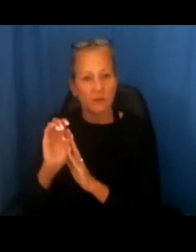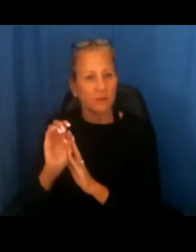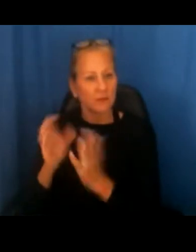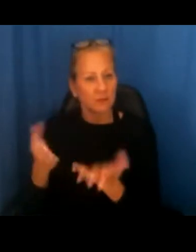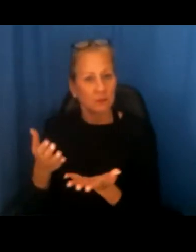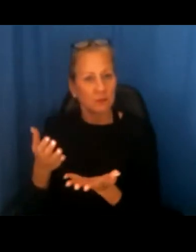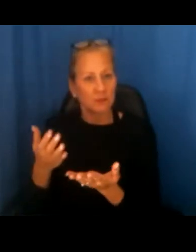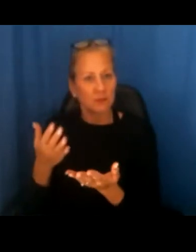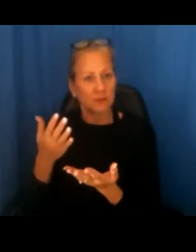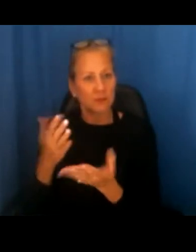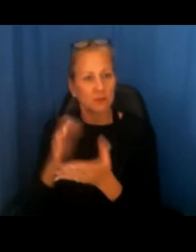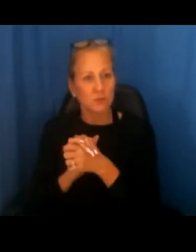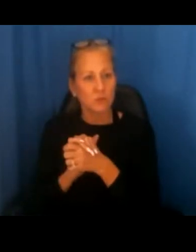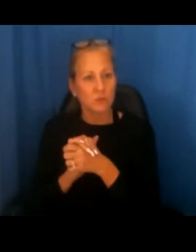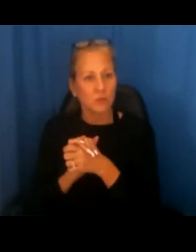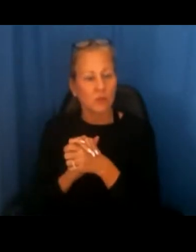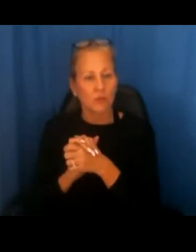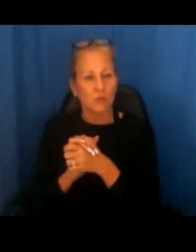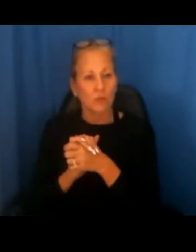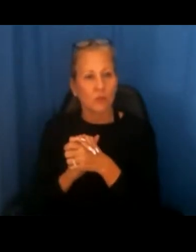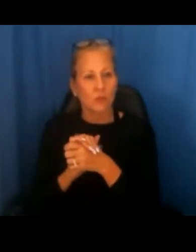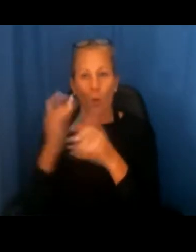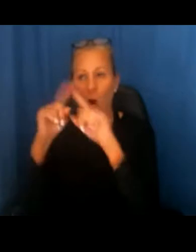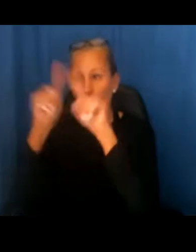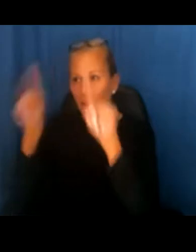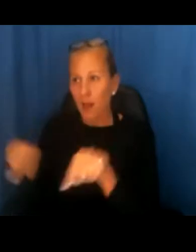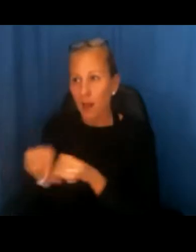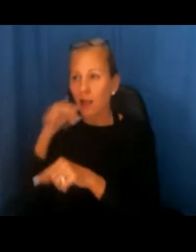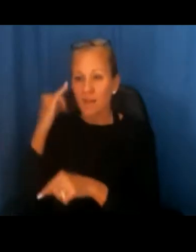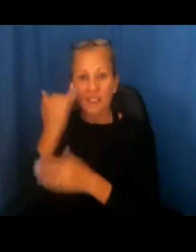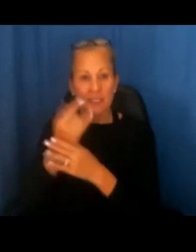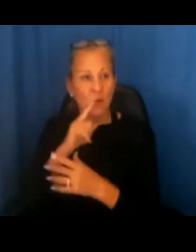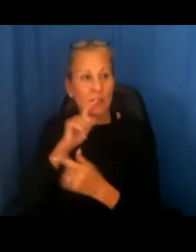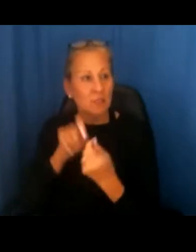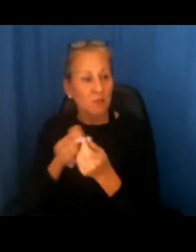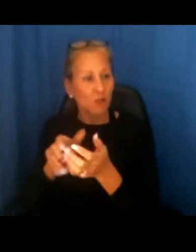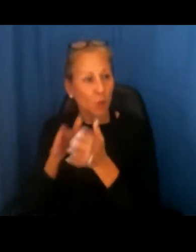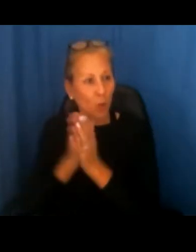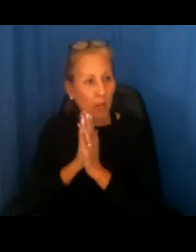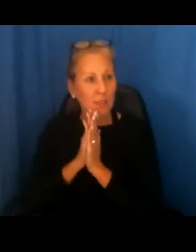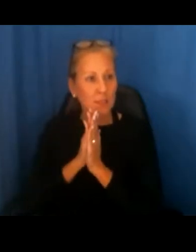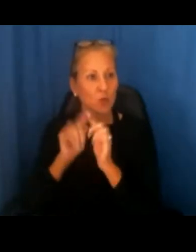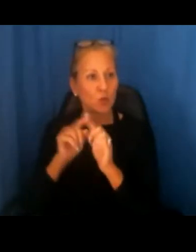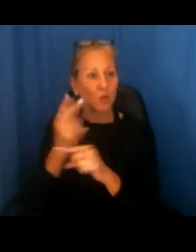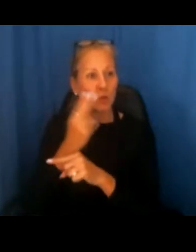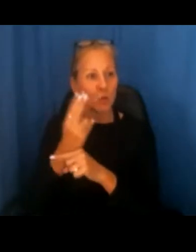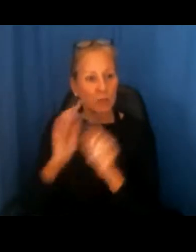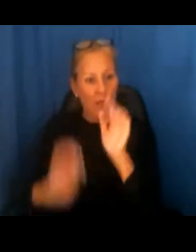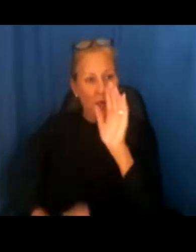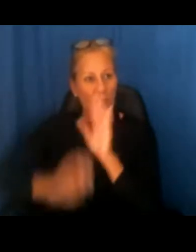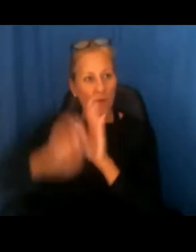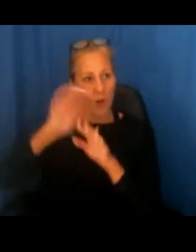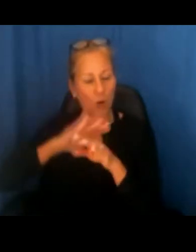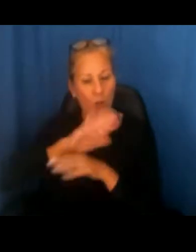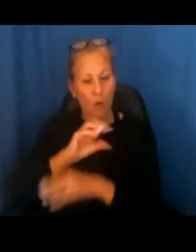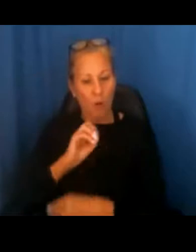and there could also be a notice that if someone specifically requests to use the elevator on